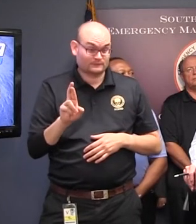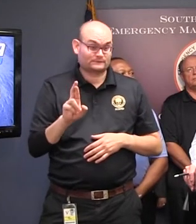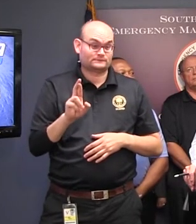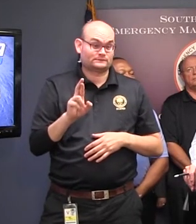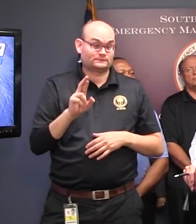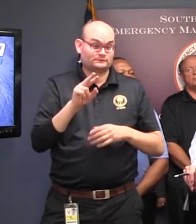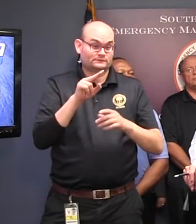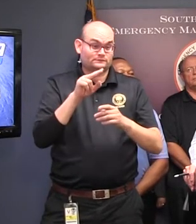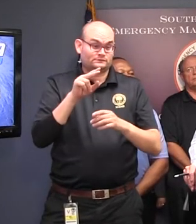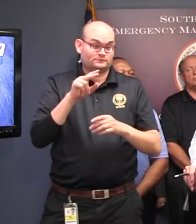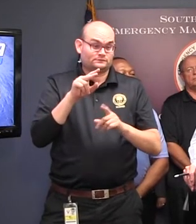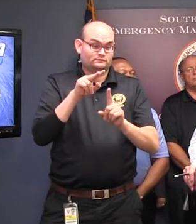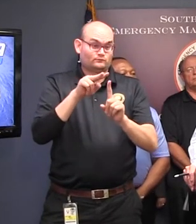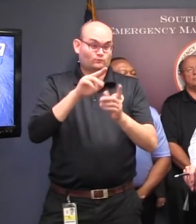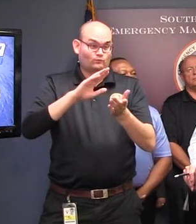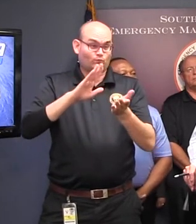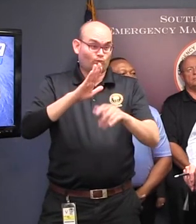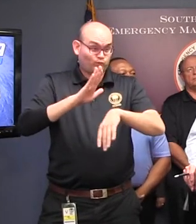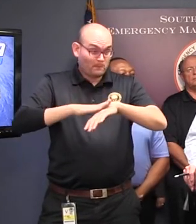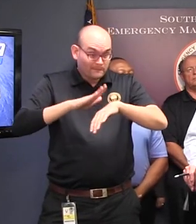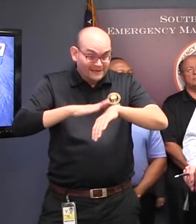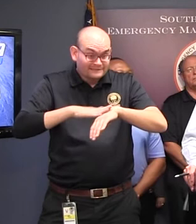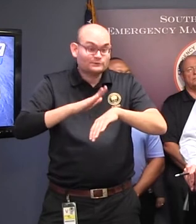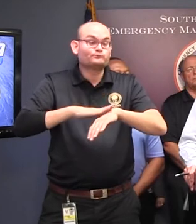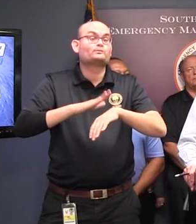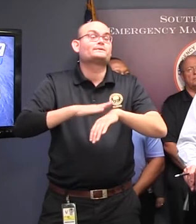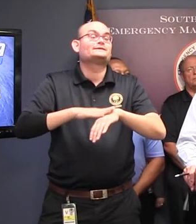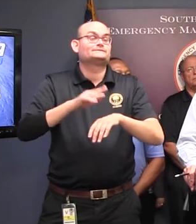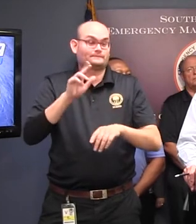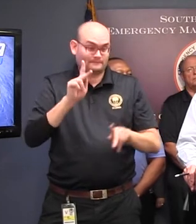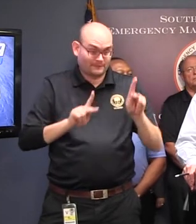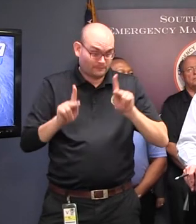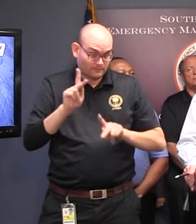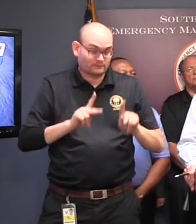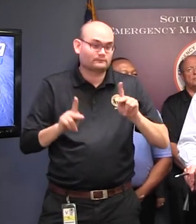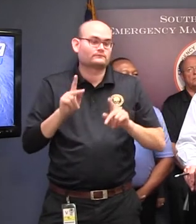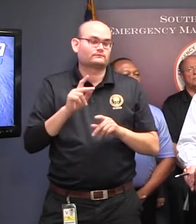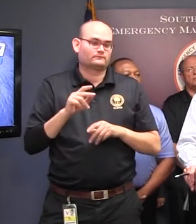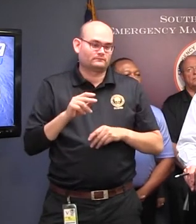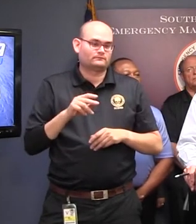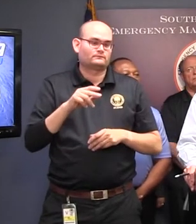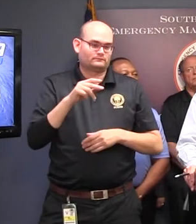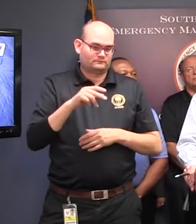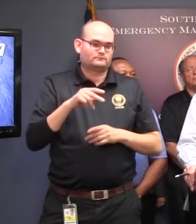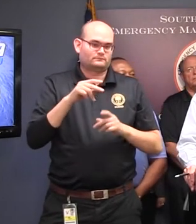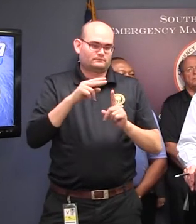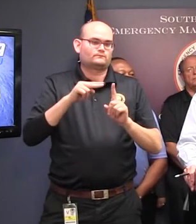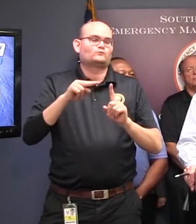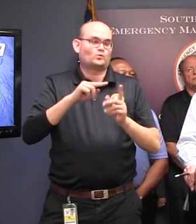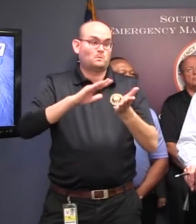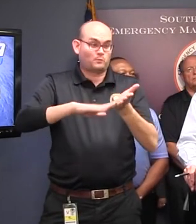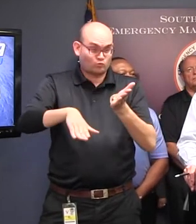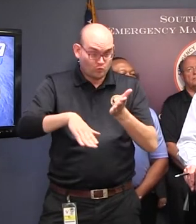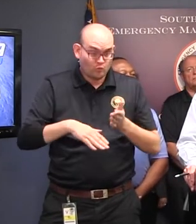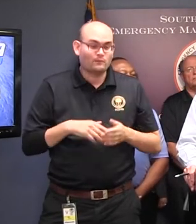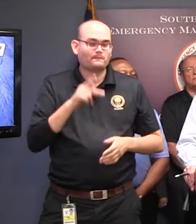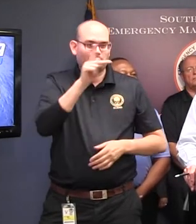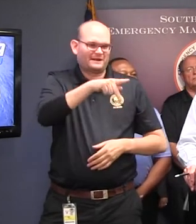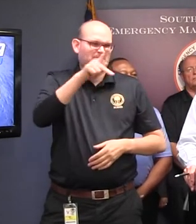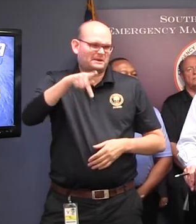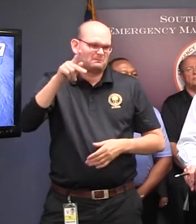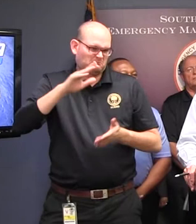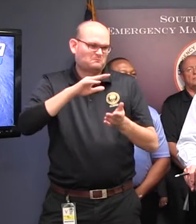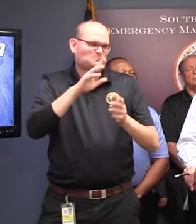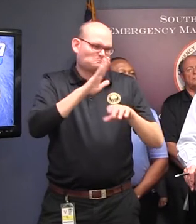local law enforcement right now. So the whole team is out there. They've been mobilized. They're ready